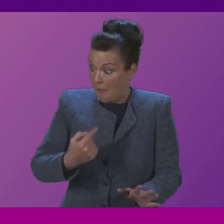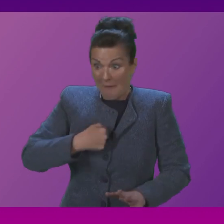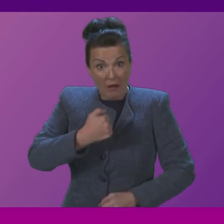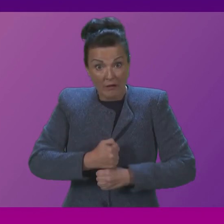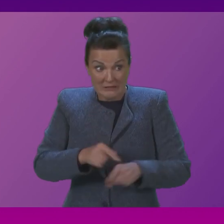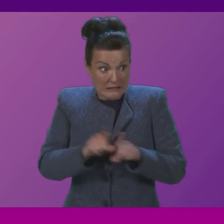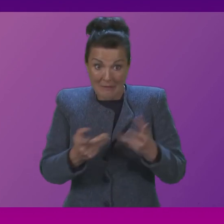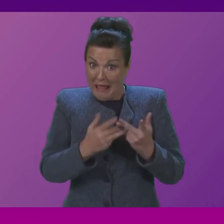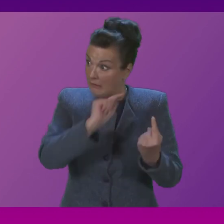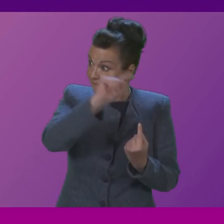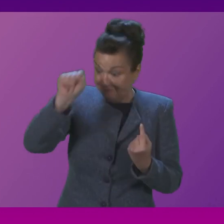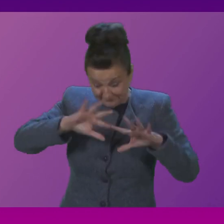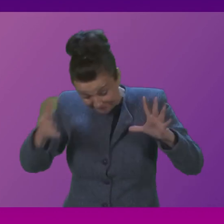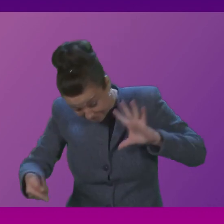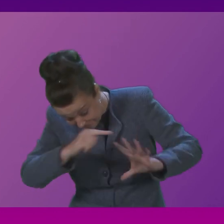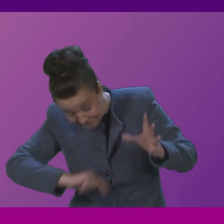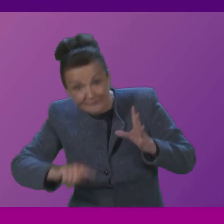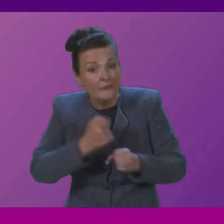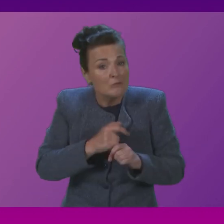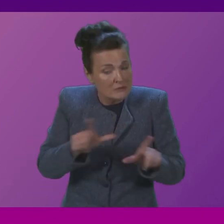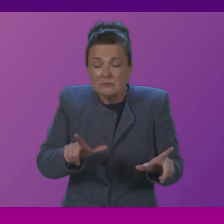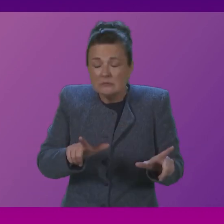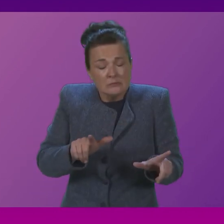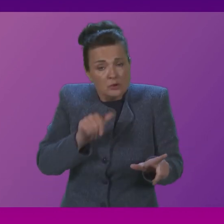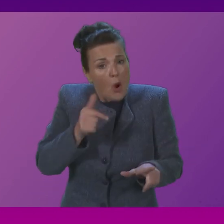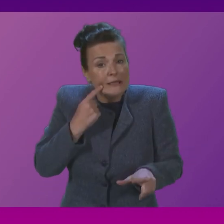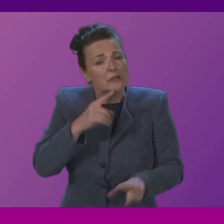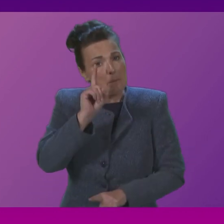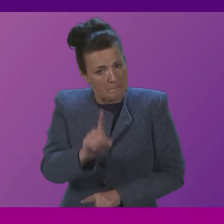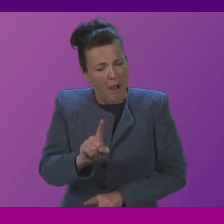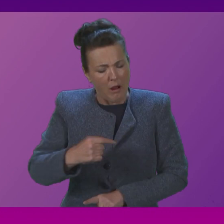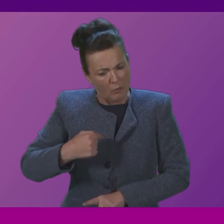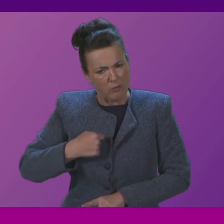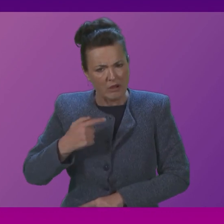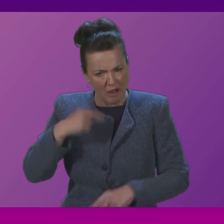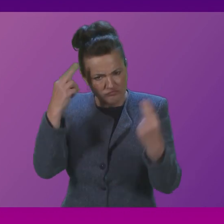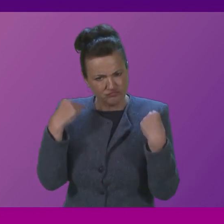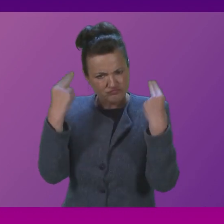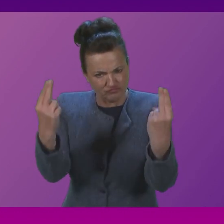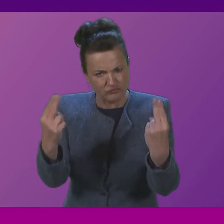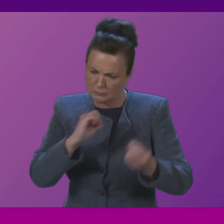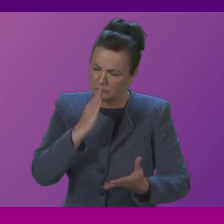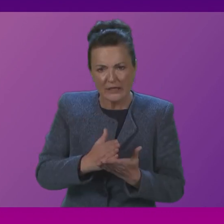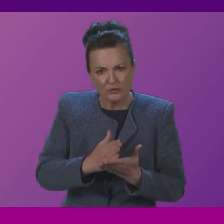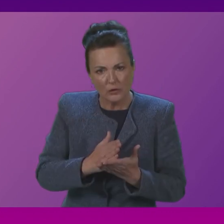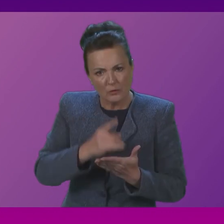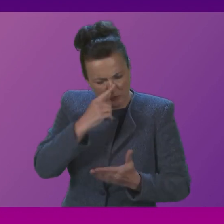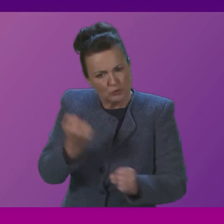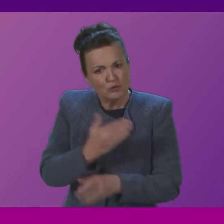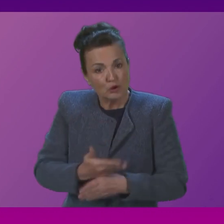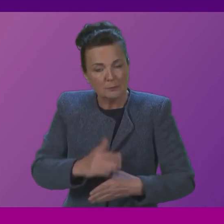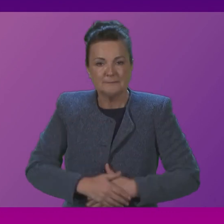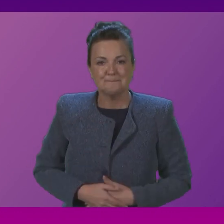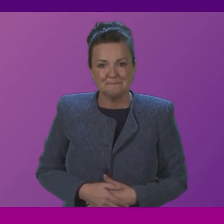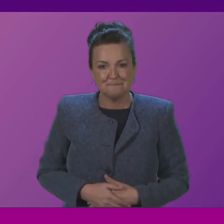particularly in light of the economic circumstances, but we will not shy away from that duty each and every single day. Anna Sarwar. Week